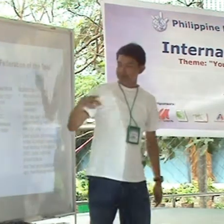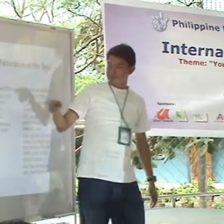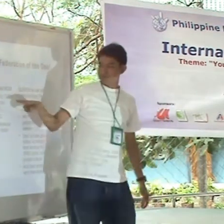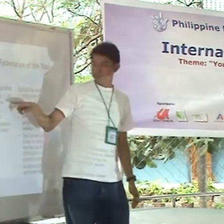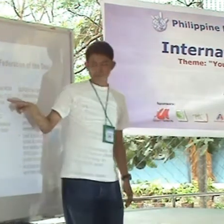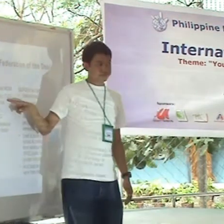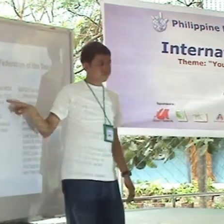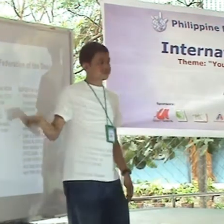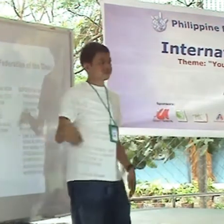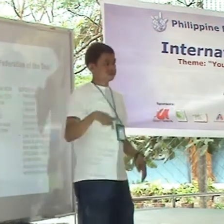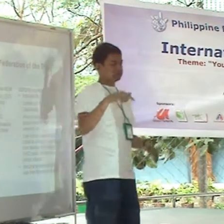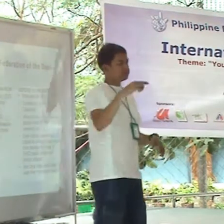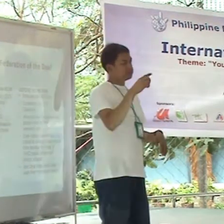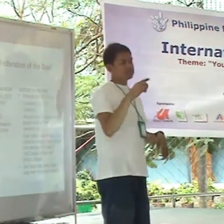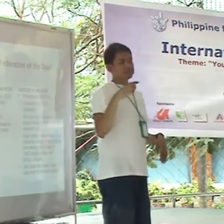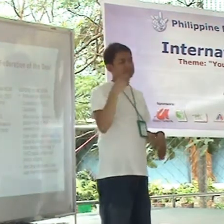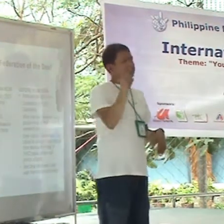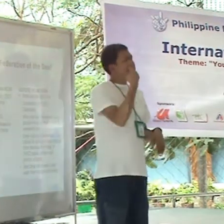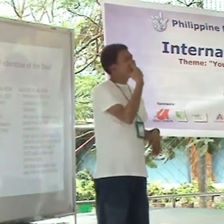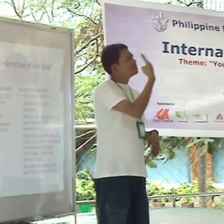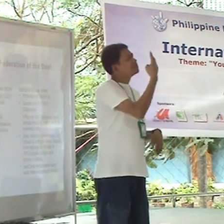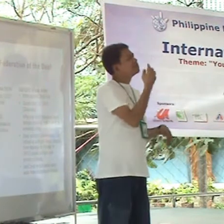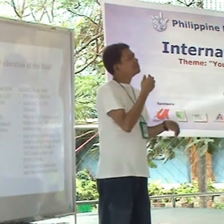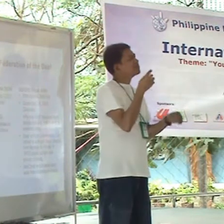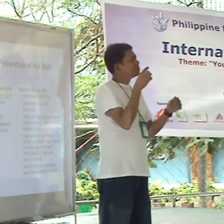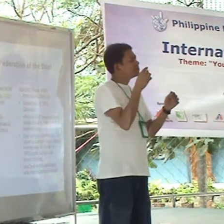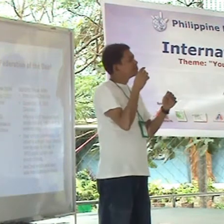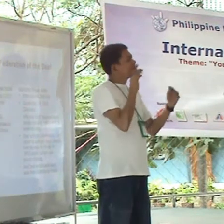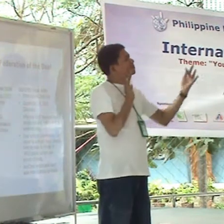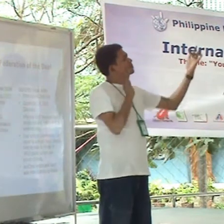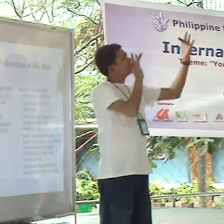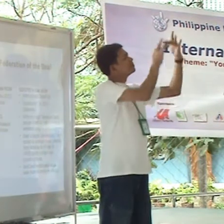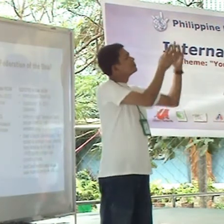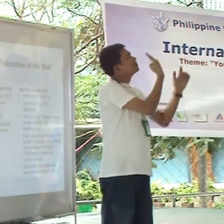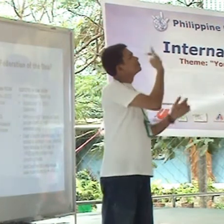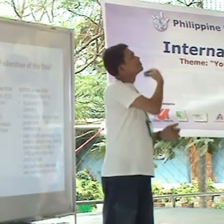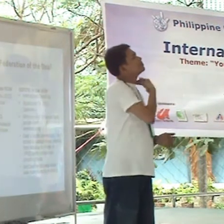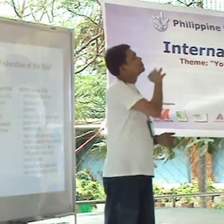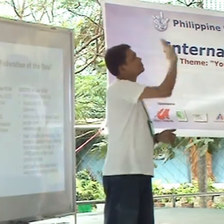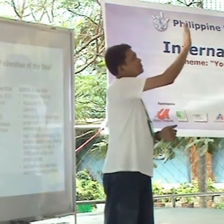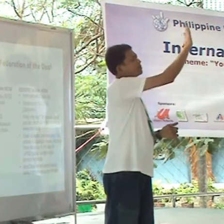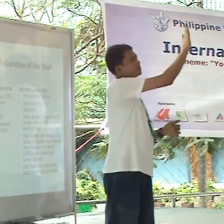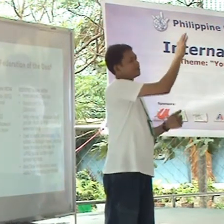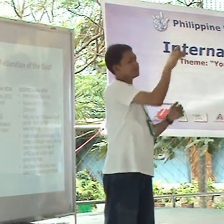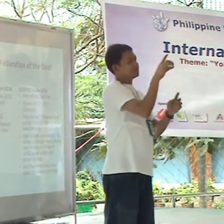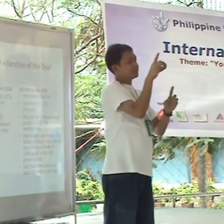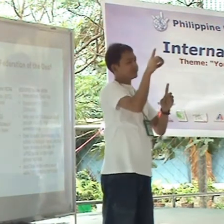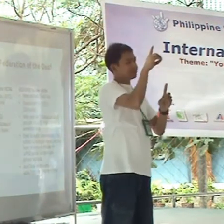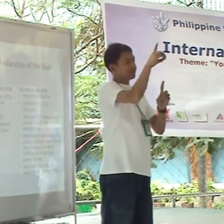before it was International Death Day, now, it is the International Death Day.